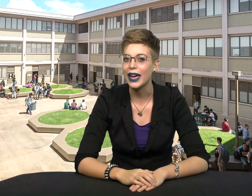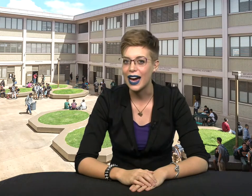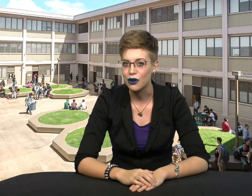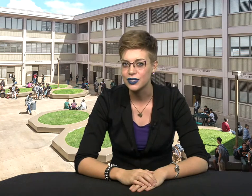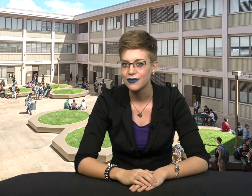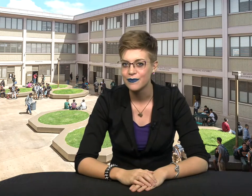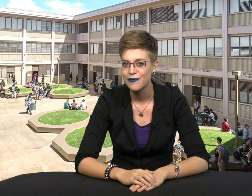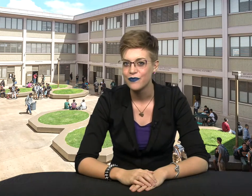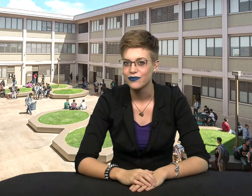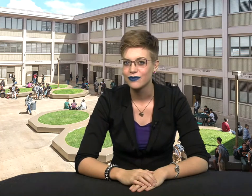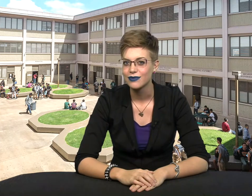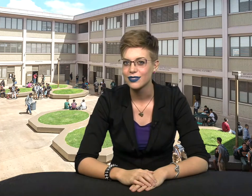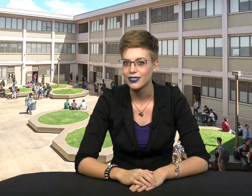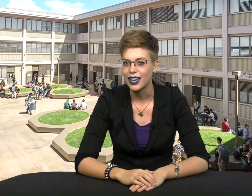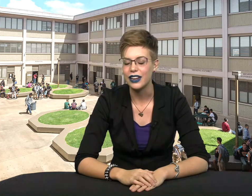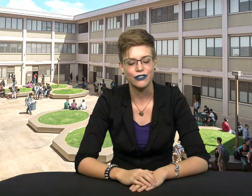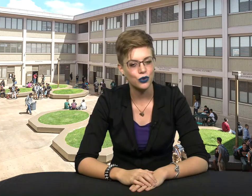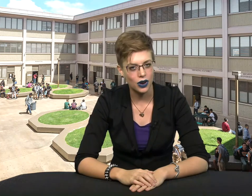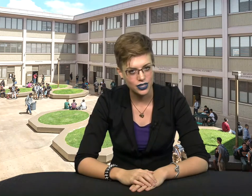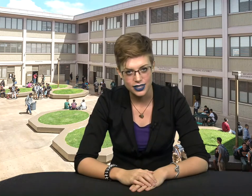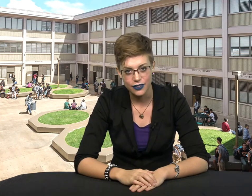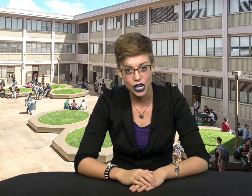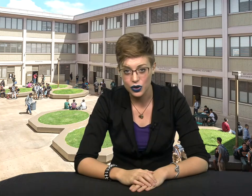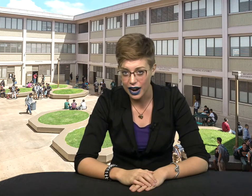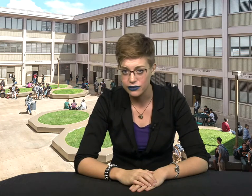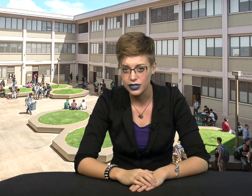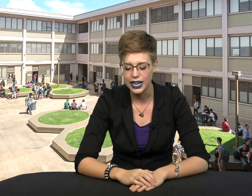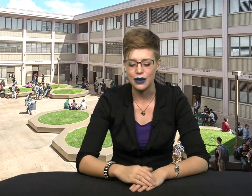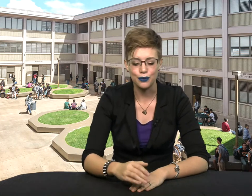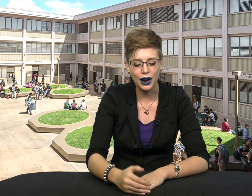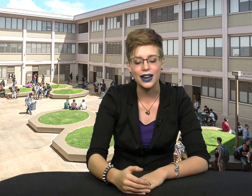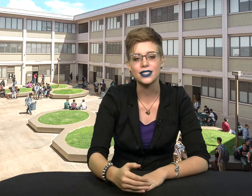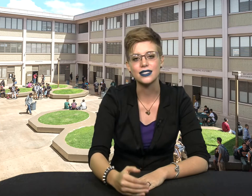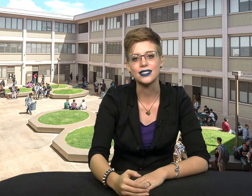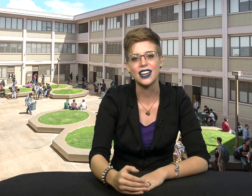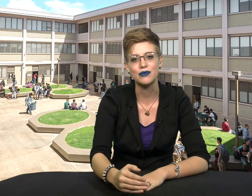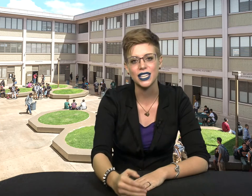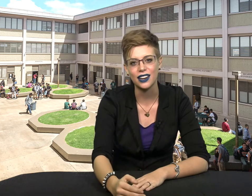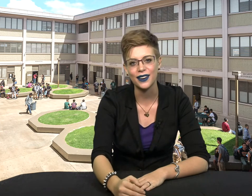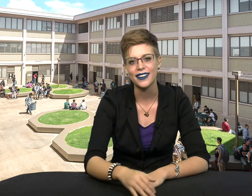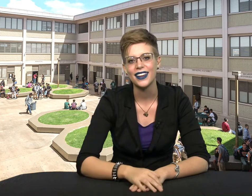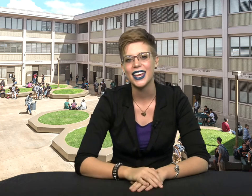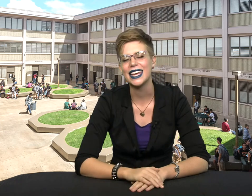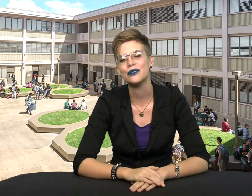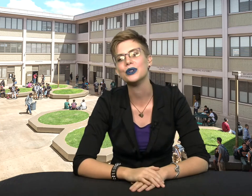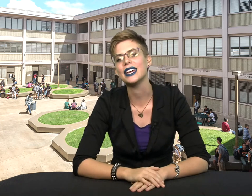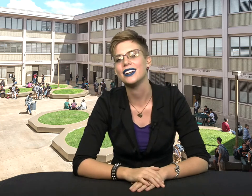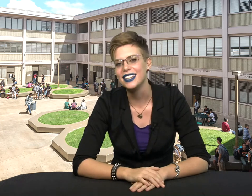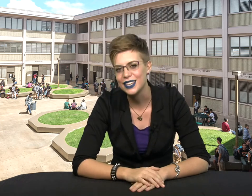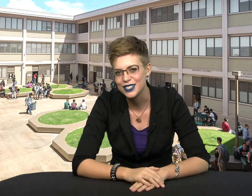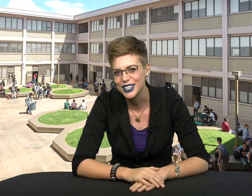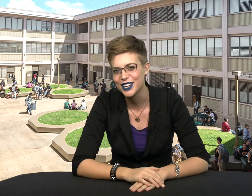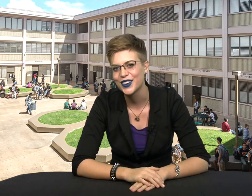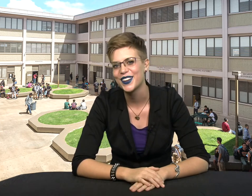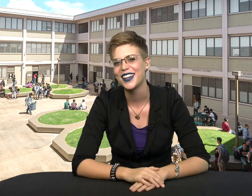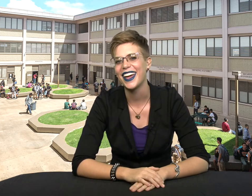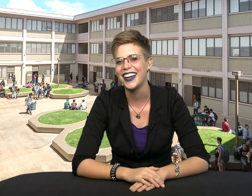out. And if you watch this video carefully and practice the steps here, it will get easier and